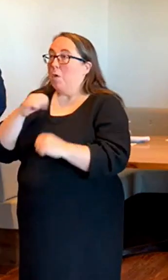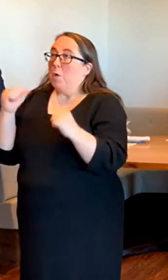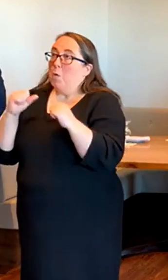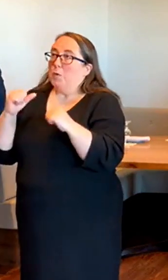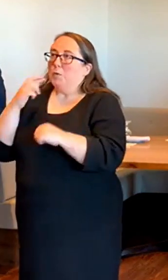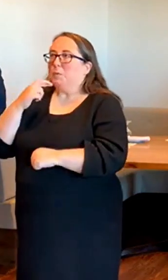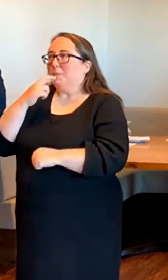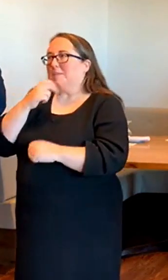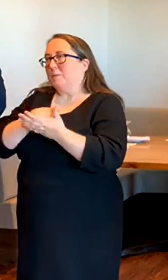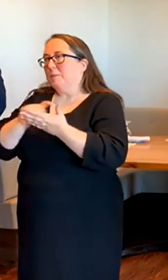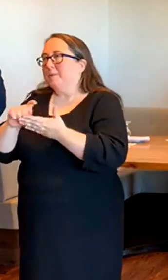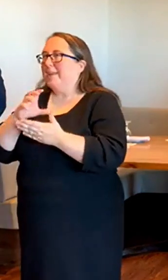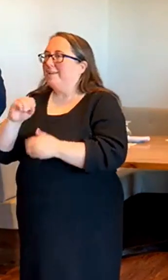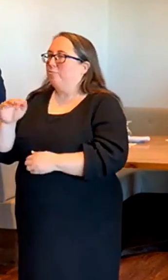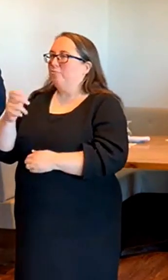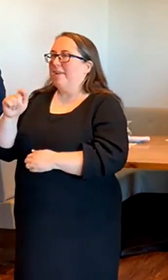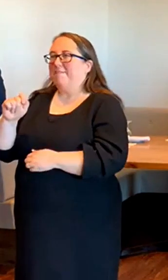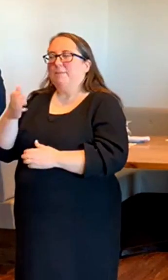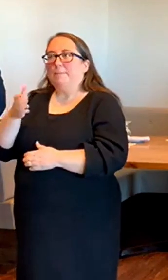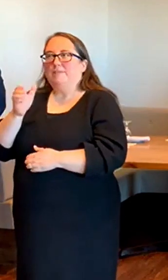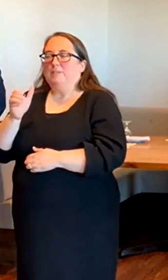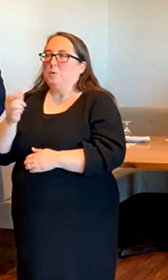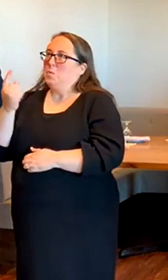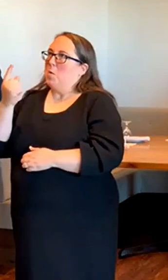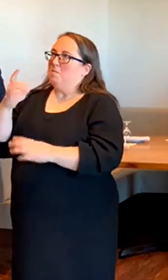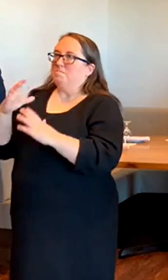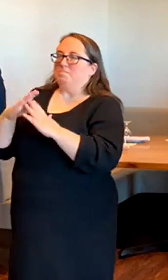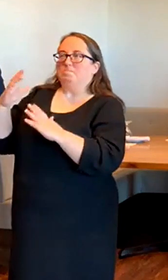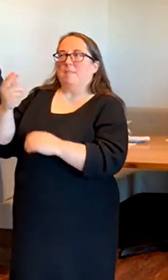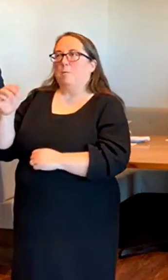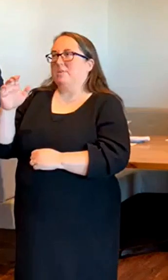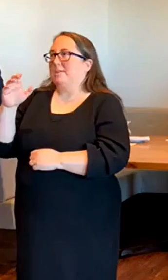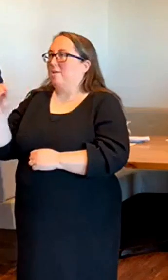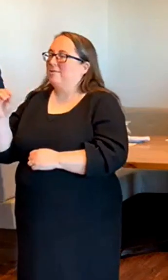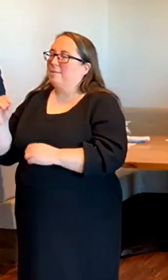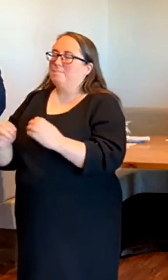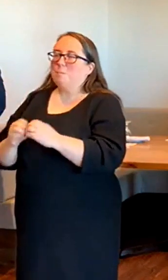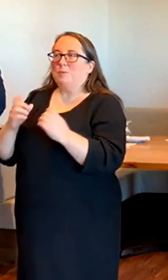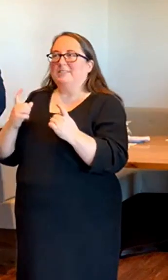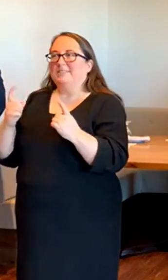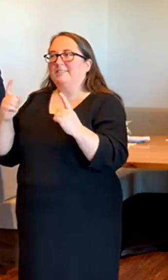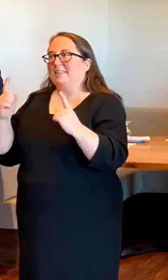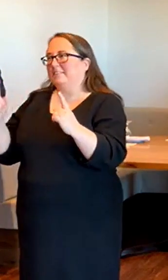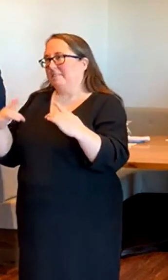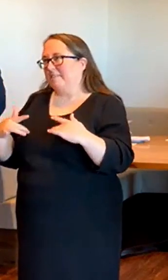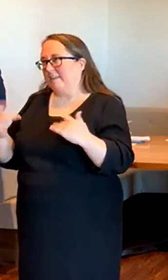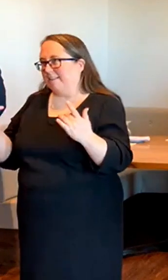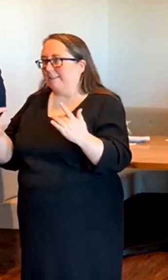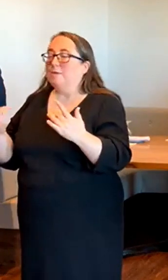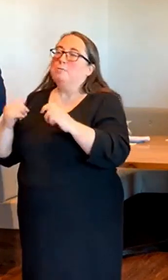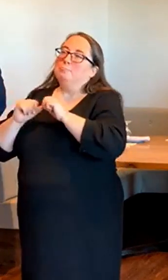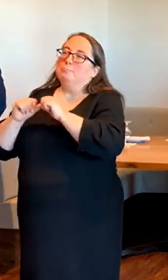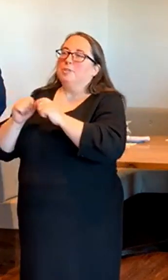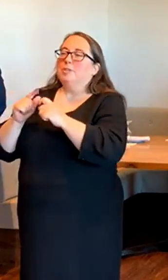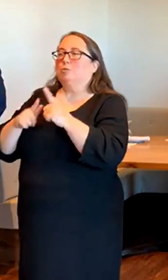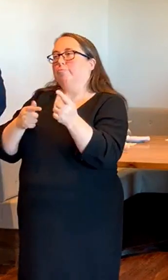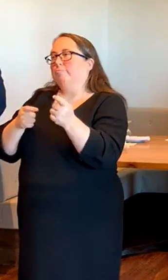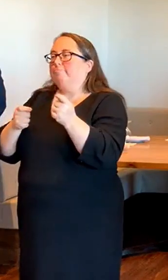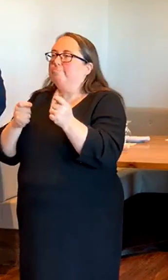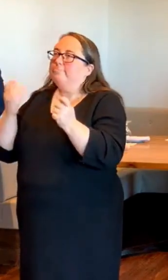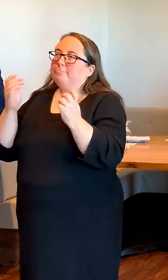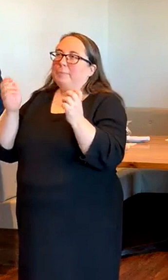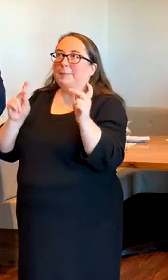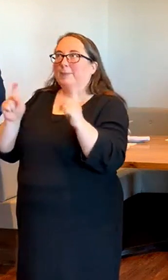and craft beverages has become one of Visit Howard County's signature and most successful campaigns and continues to attract diners